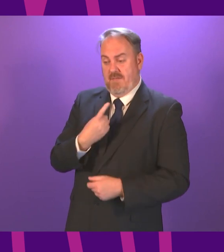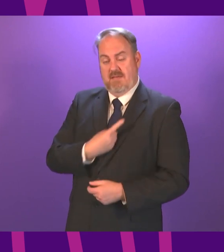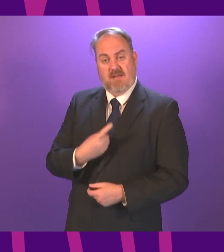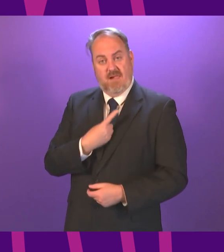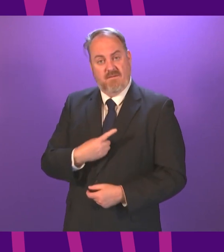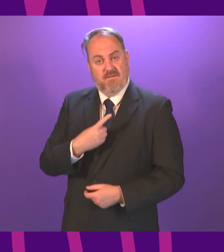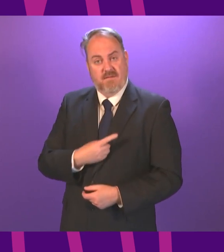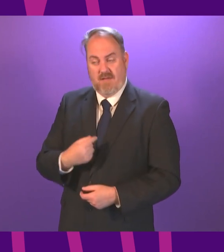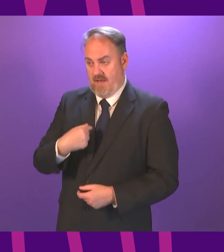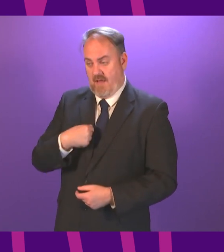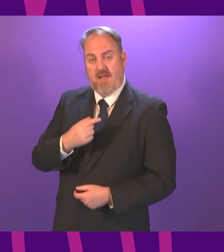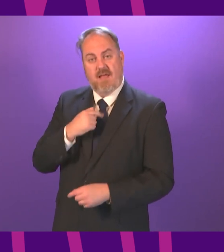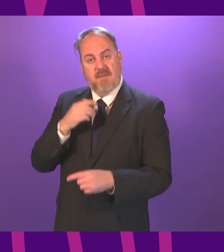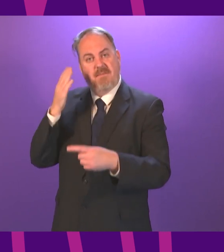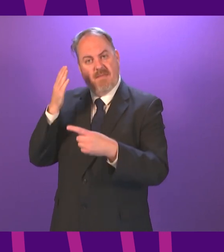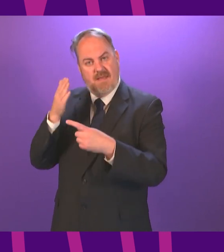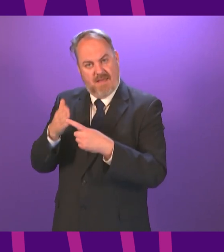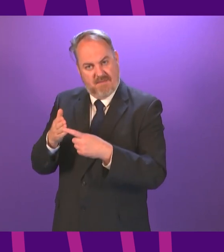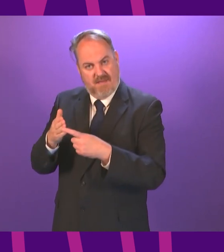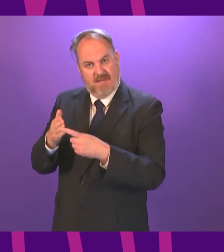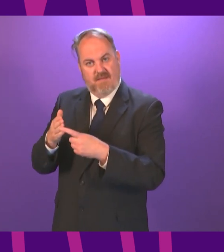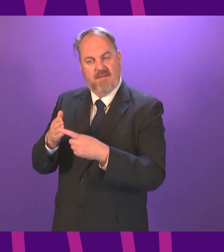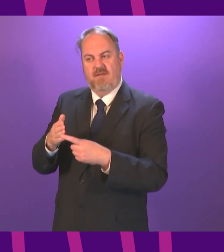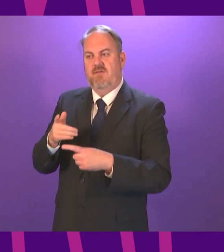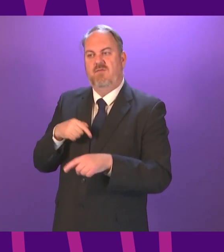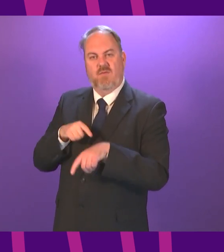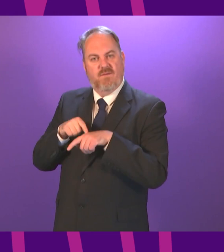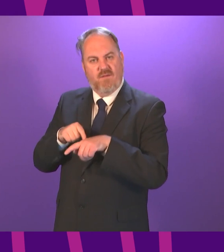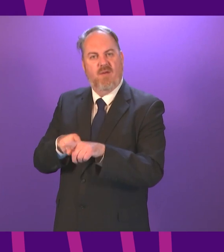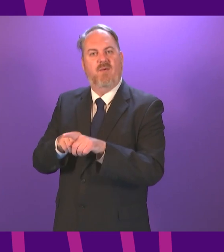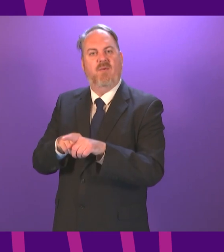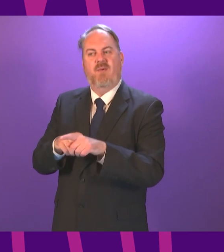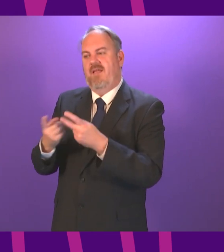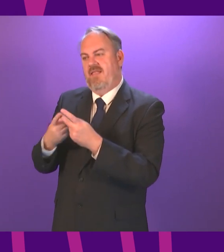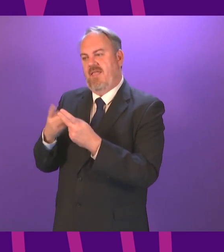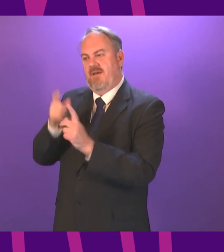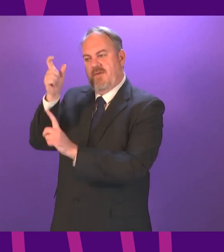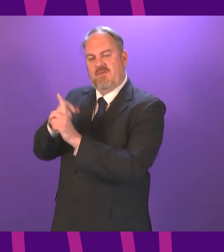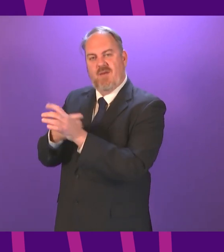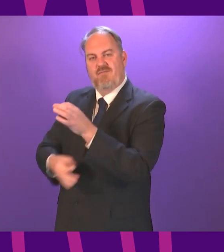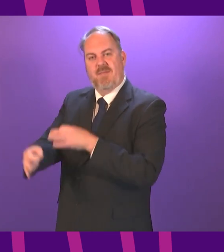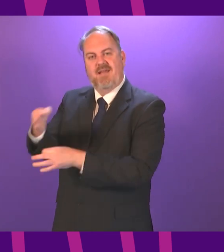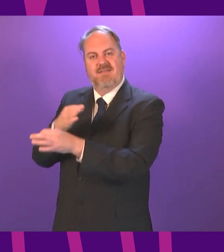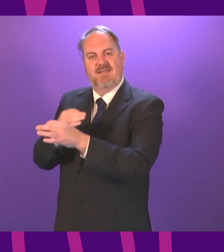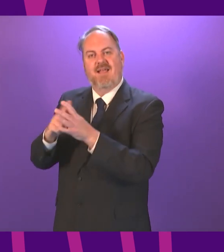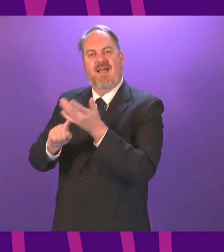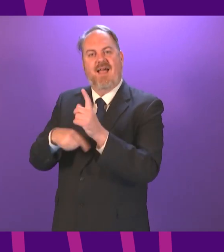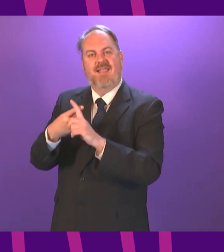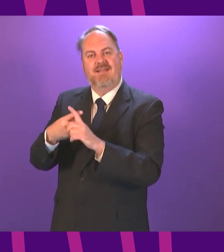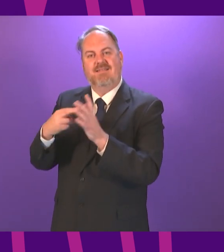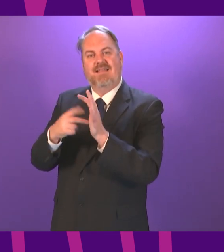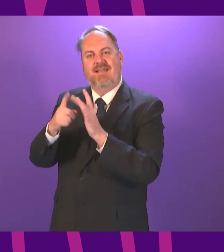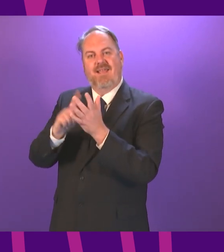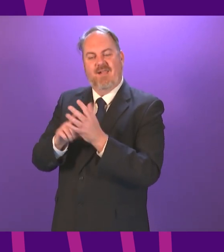to follow a very successful predecessor and I would like to take this opportunity to wish Alec Neill well for his